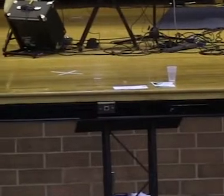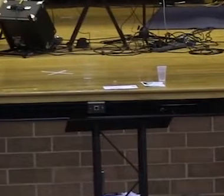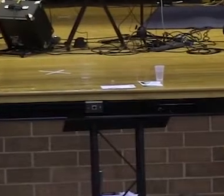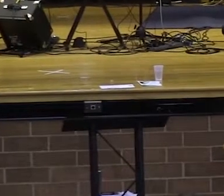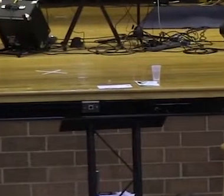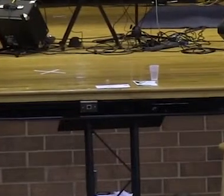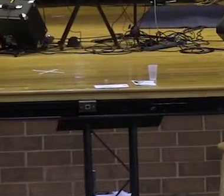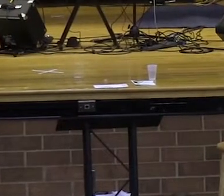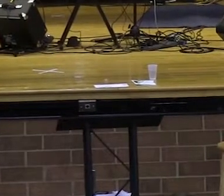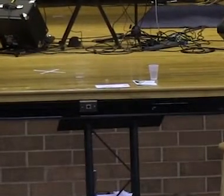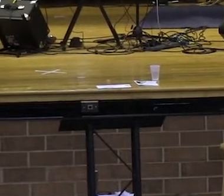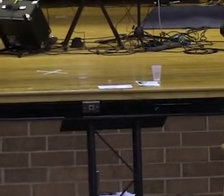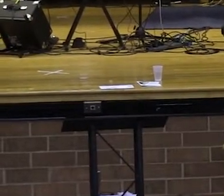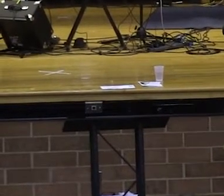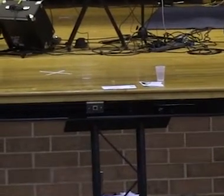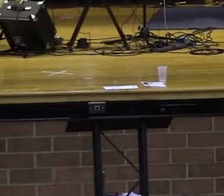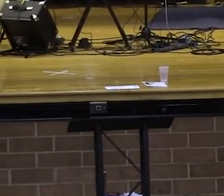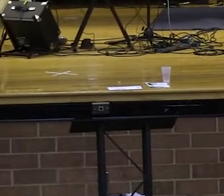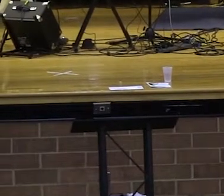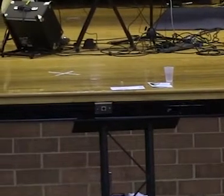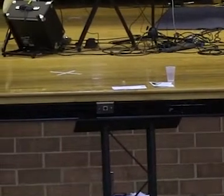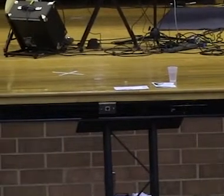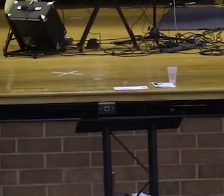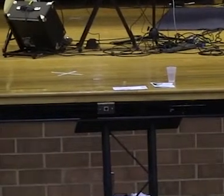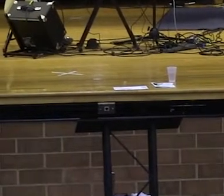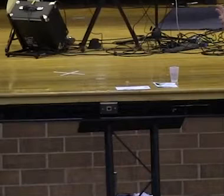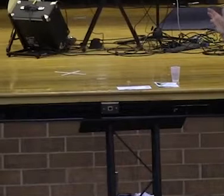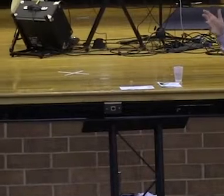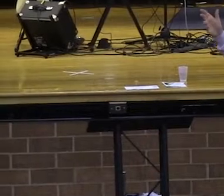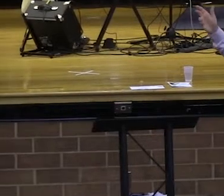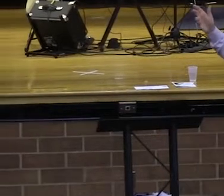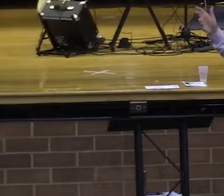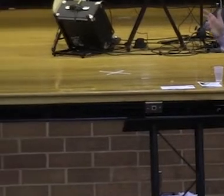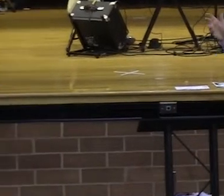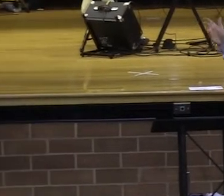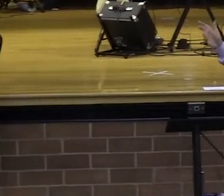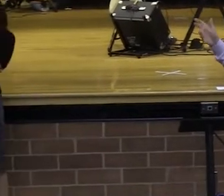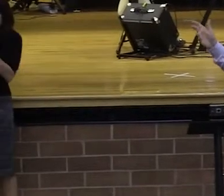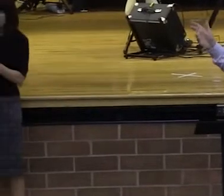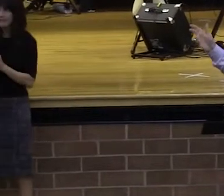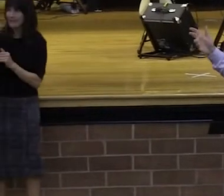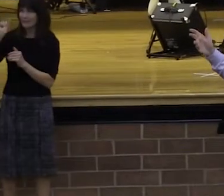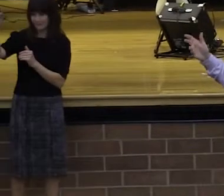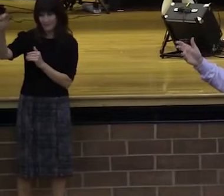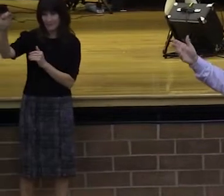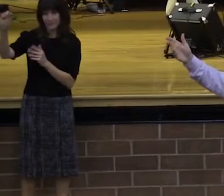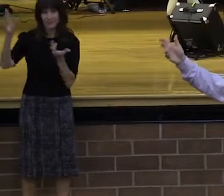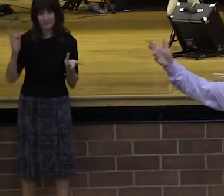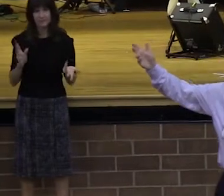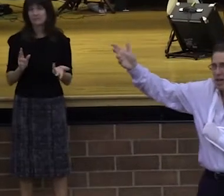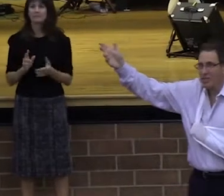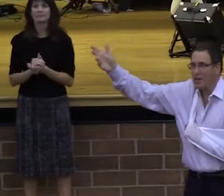we're so pumped to give love. Have you ever had a love victory where God gave you the ability to sow love in somebody that was a real trial to you?